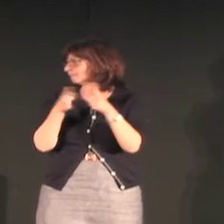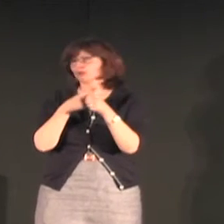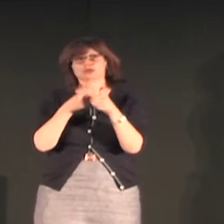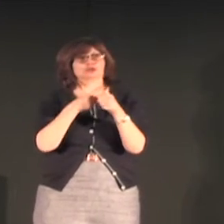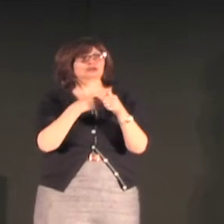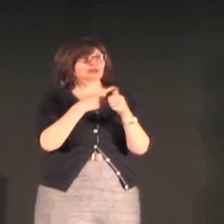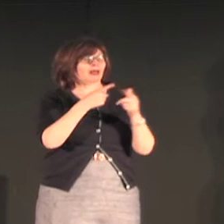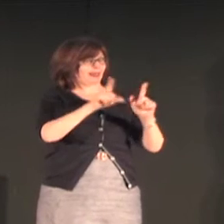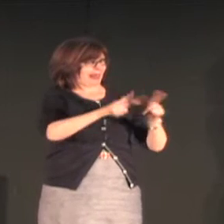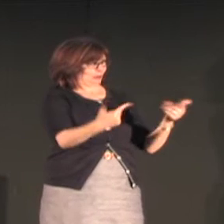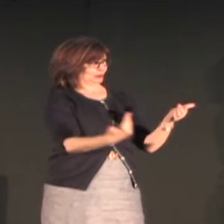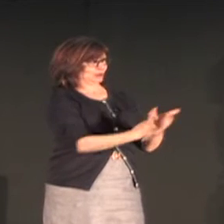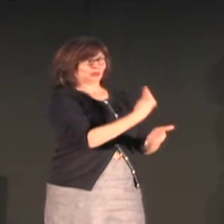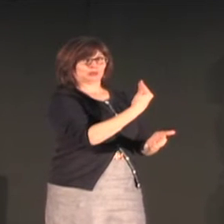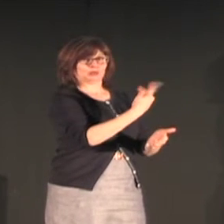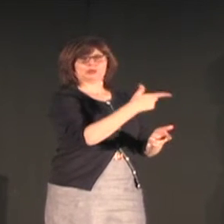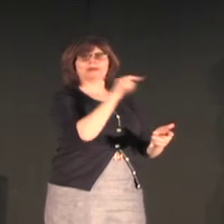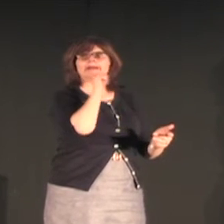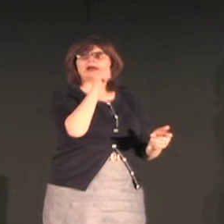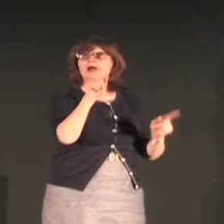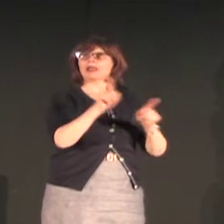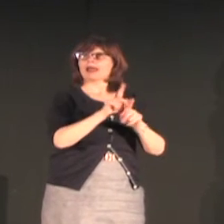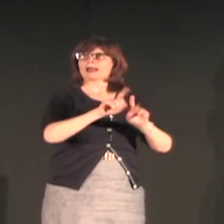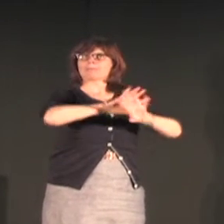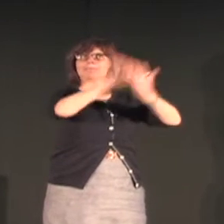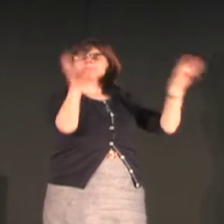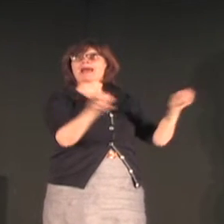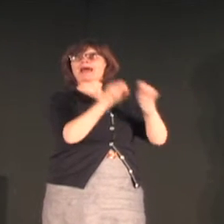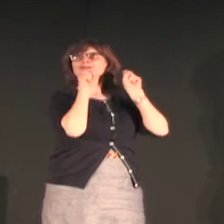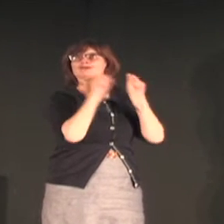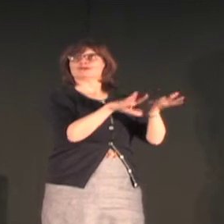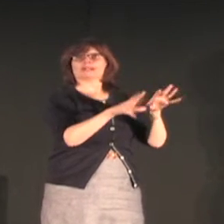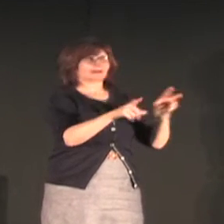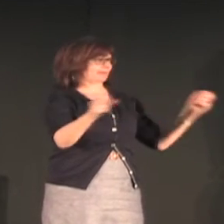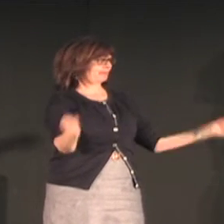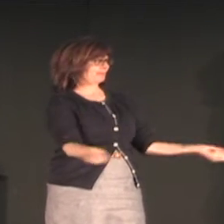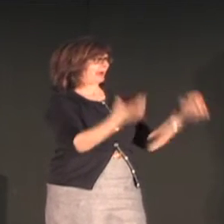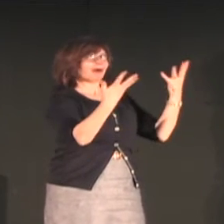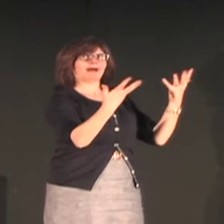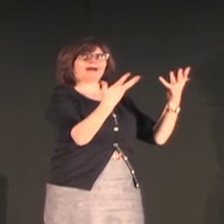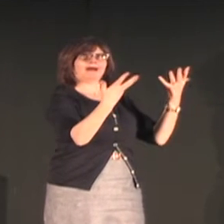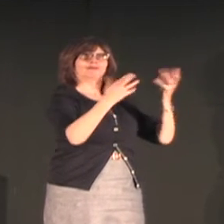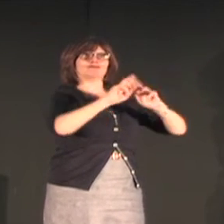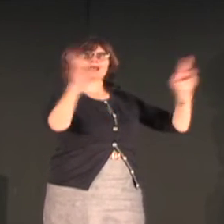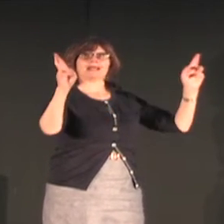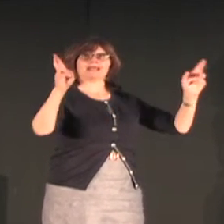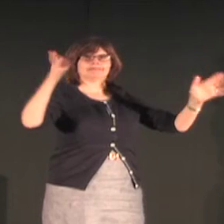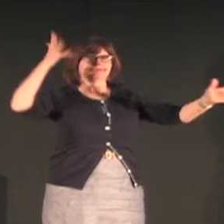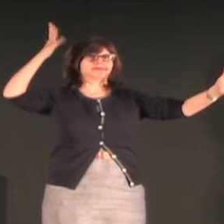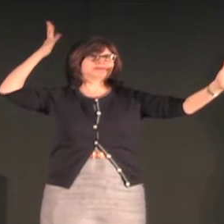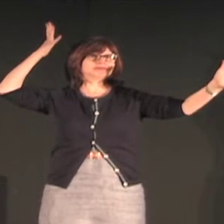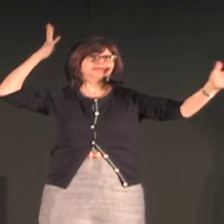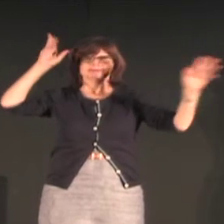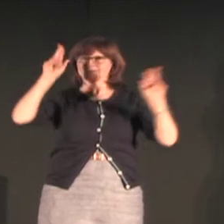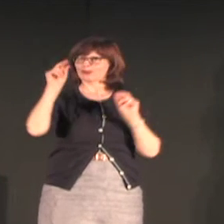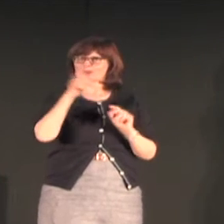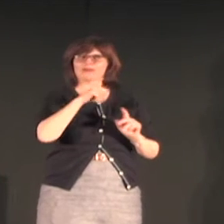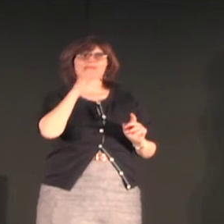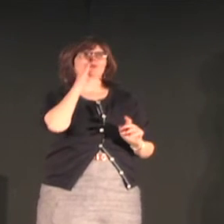so for us it's important to understand that language doesn't appear fully formed like